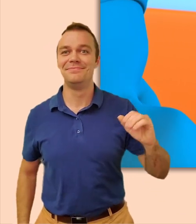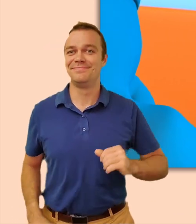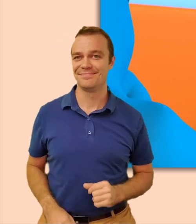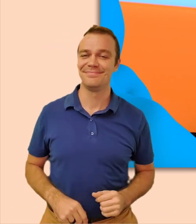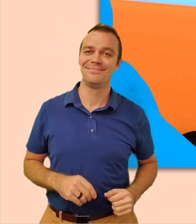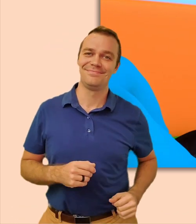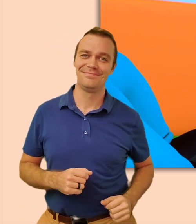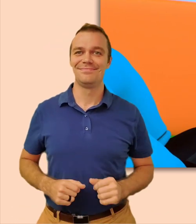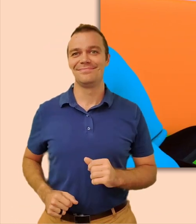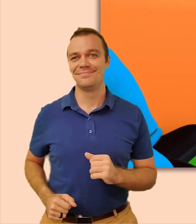-E-I-O